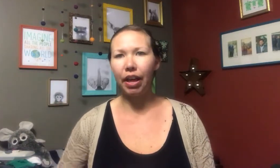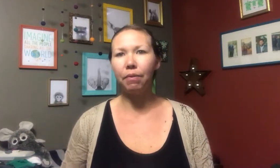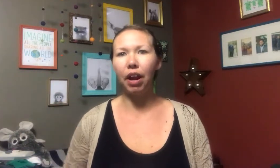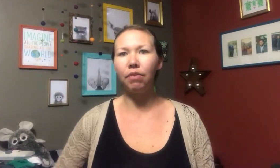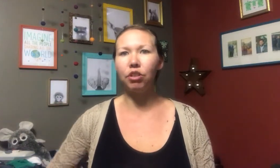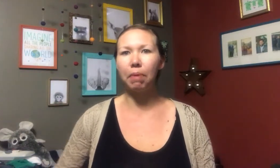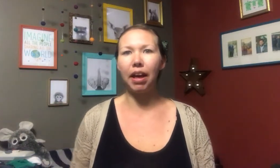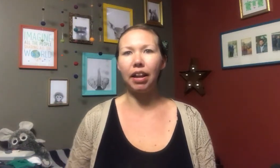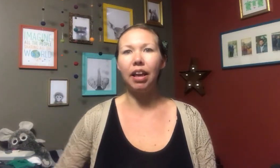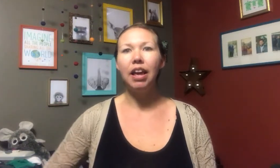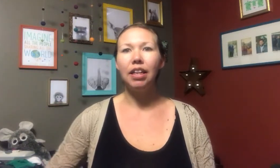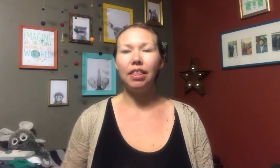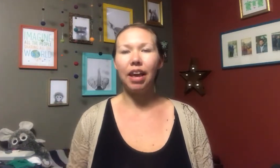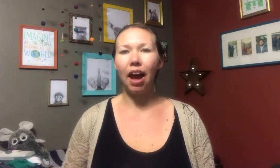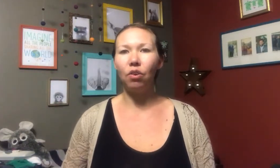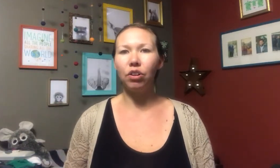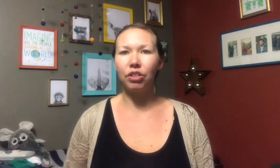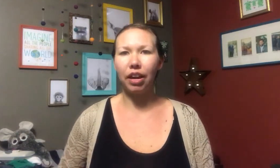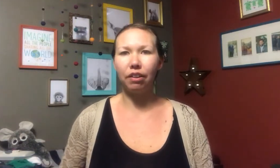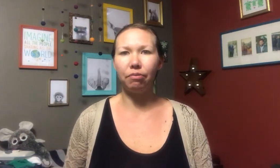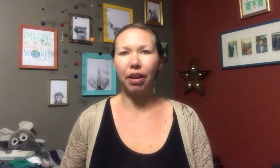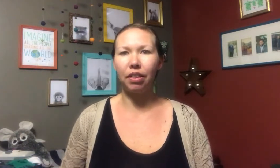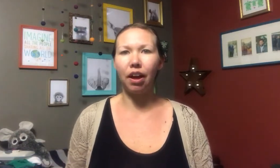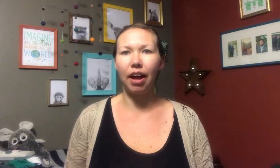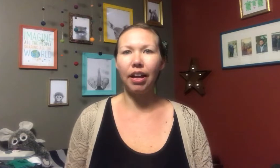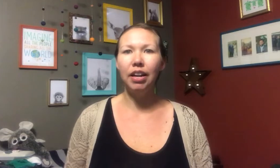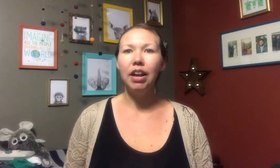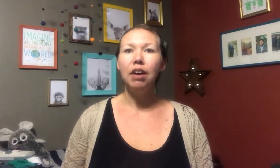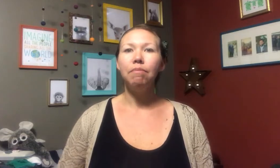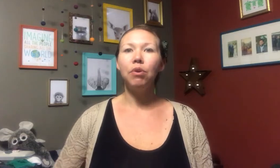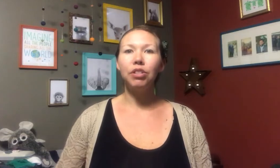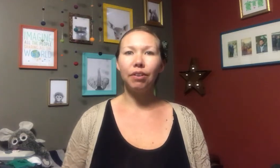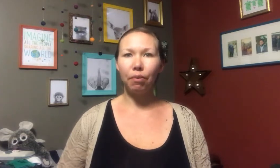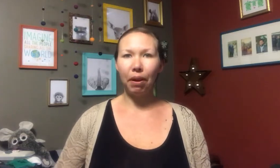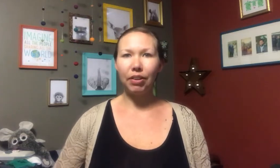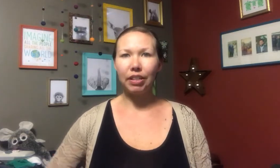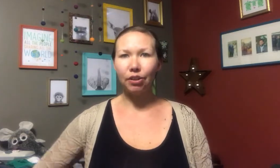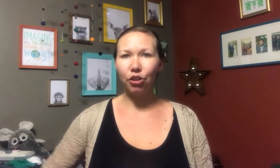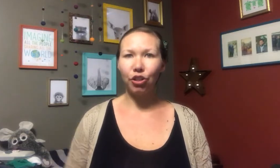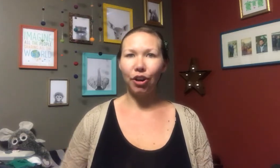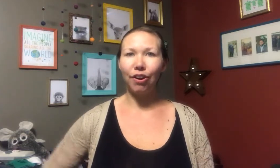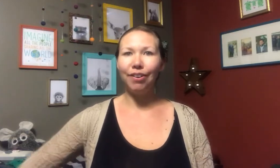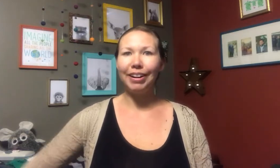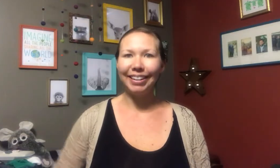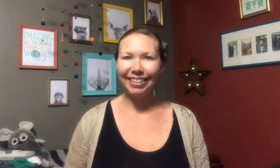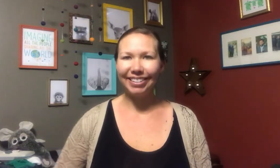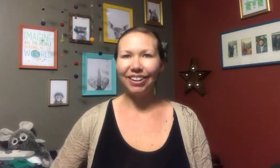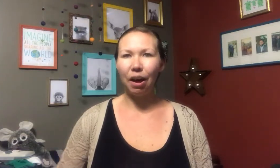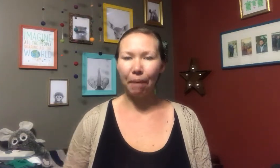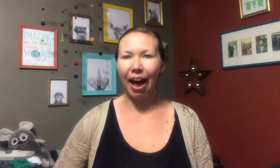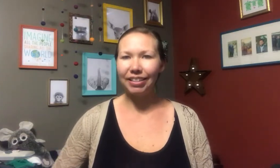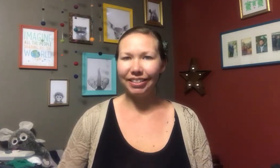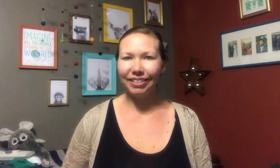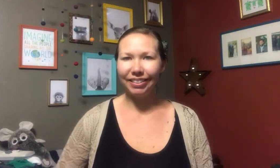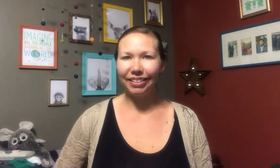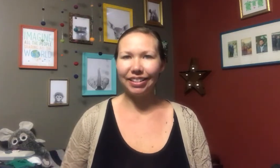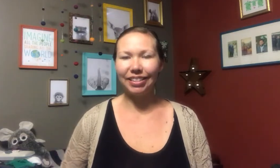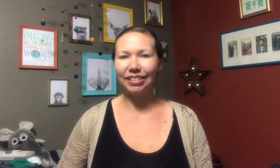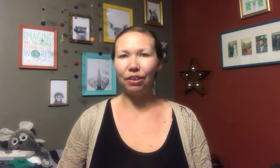leg, but I am just patting the outer side of my thigh. Mostly for babies, I just show a pat. That's easier